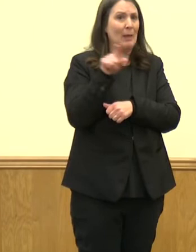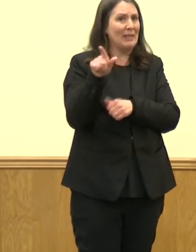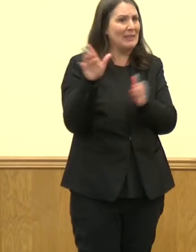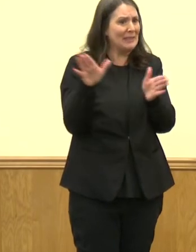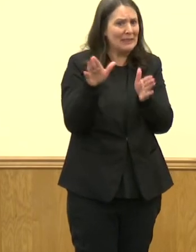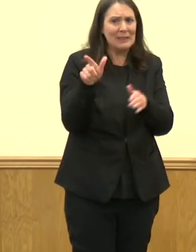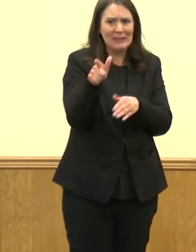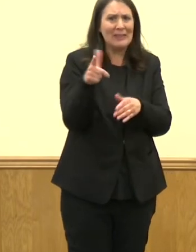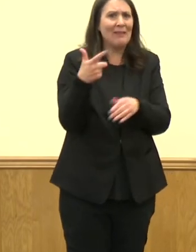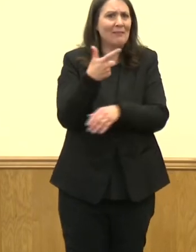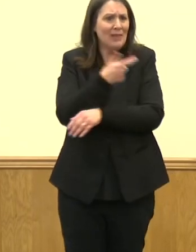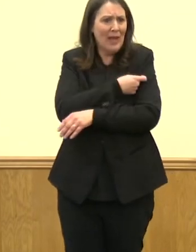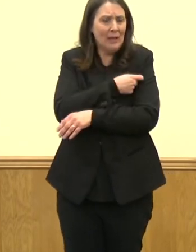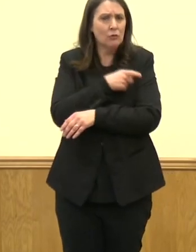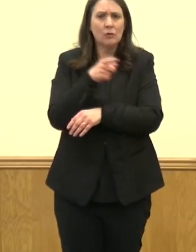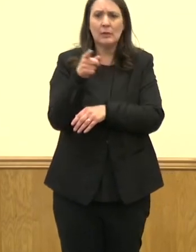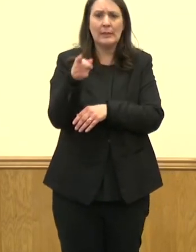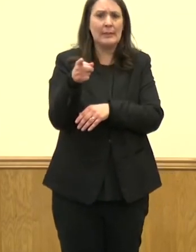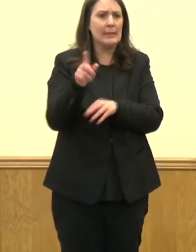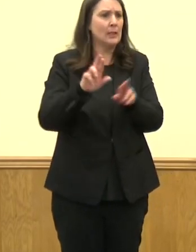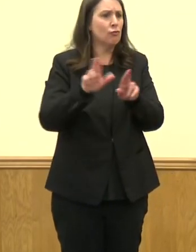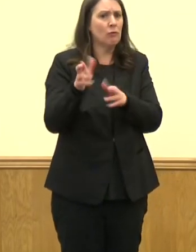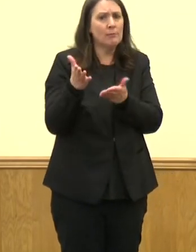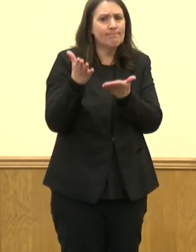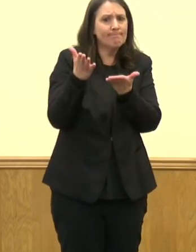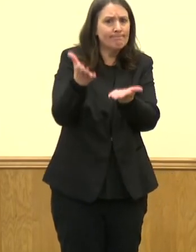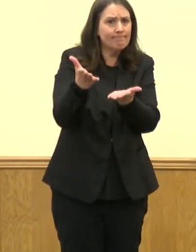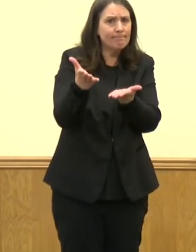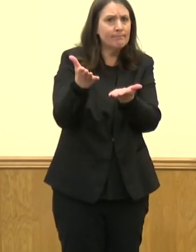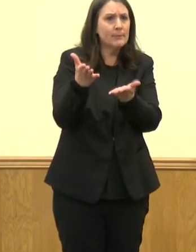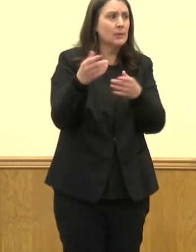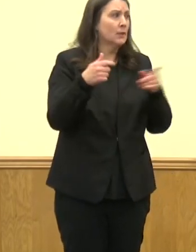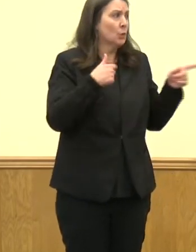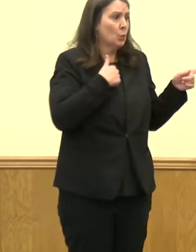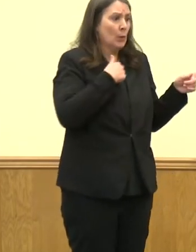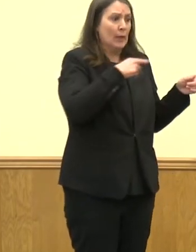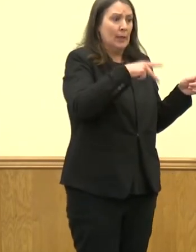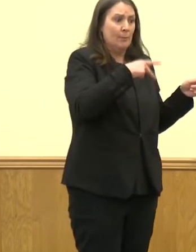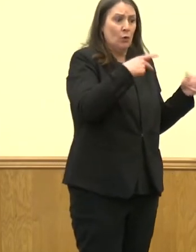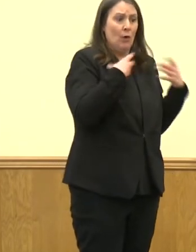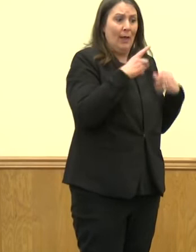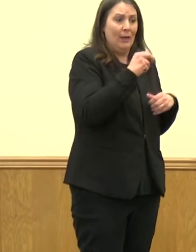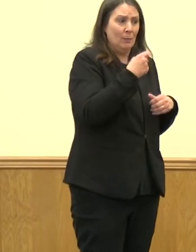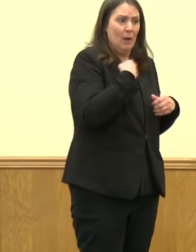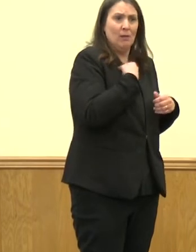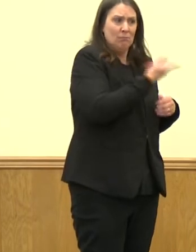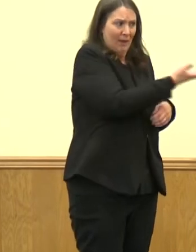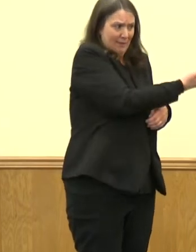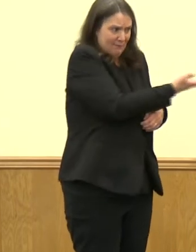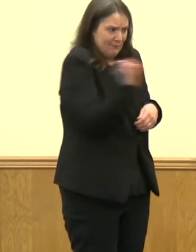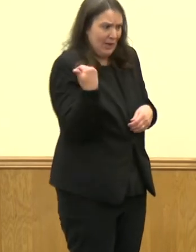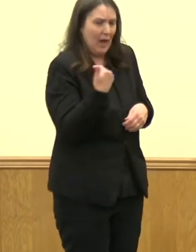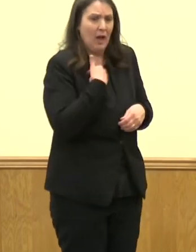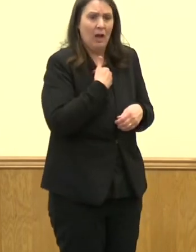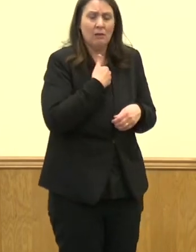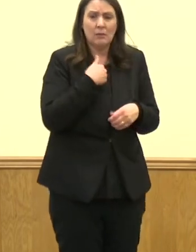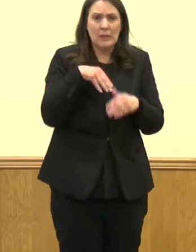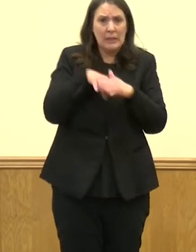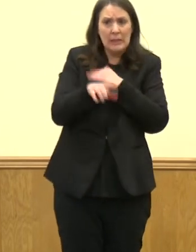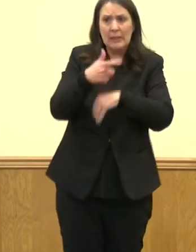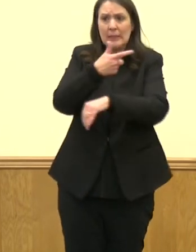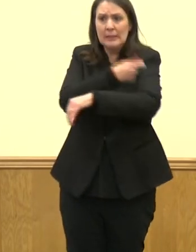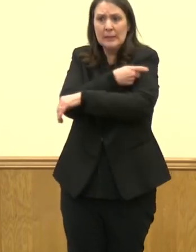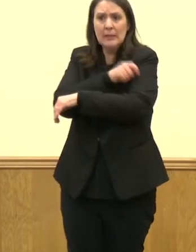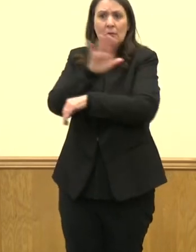vaccinations and made it very readily available for us to be in the jail, giving it not only to detainees but also to staff,